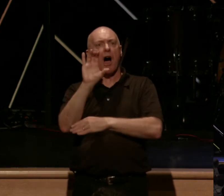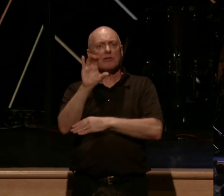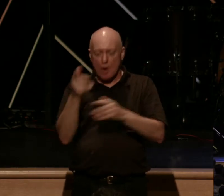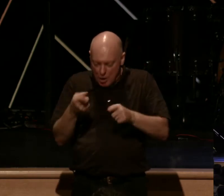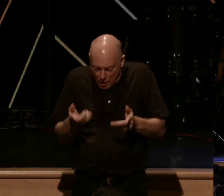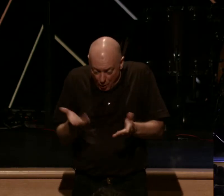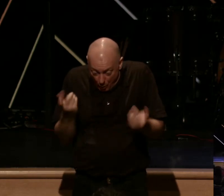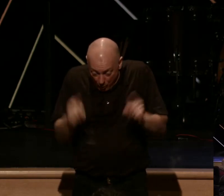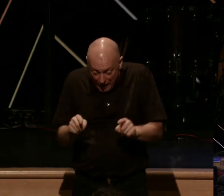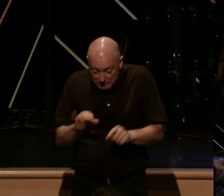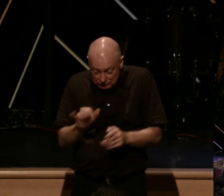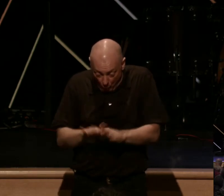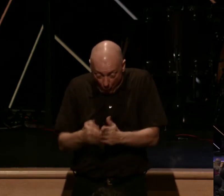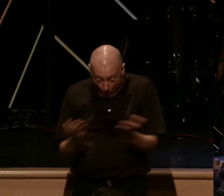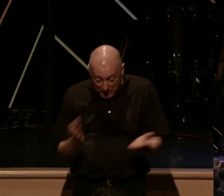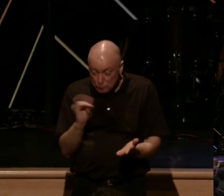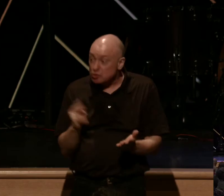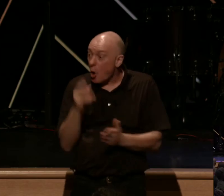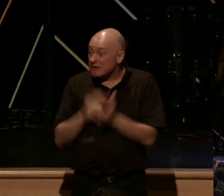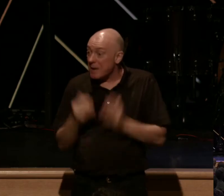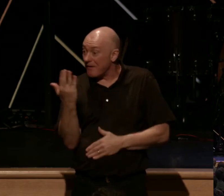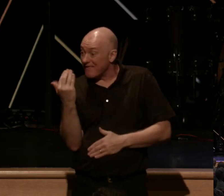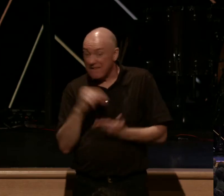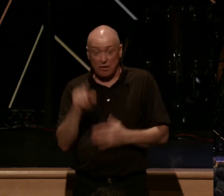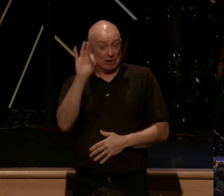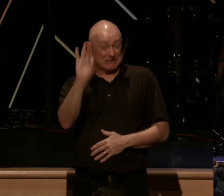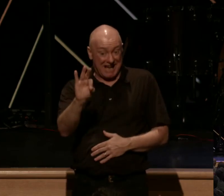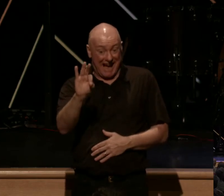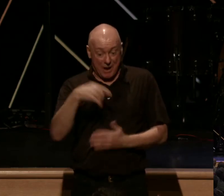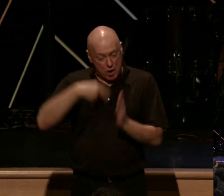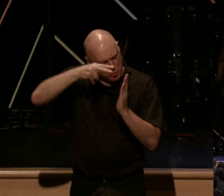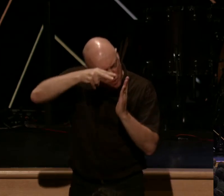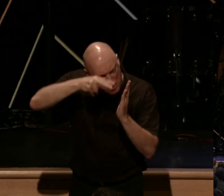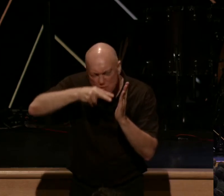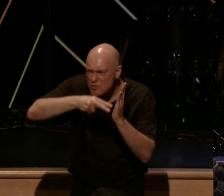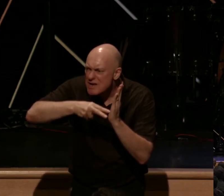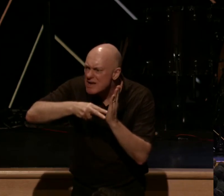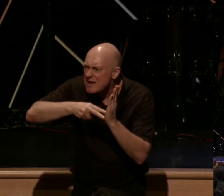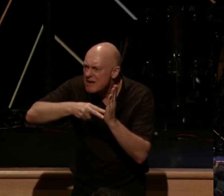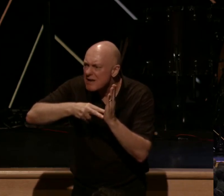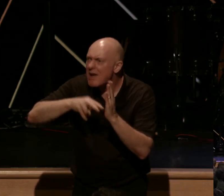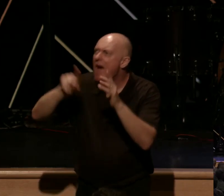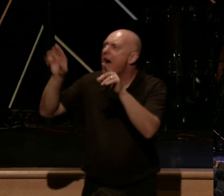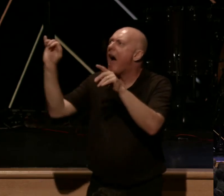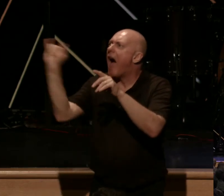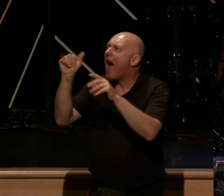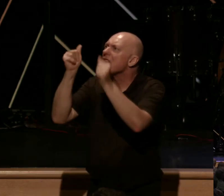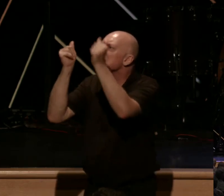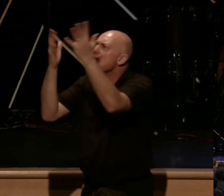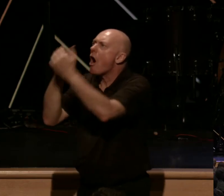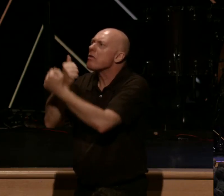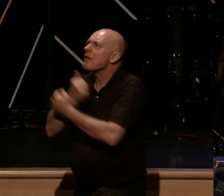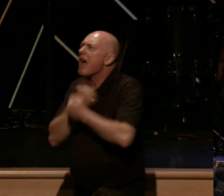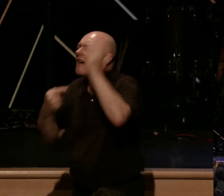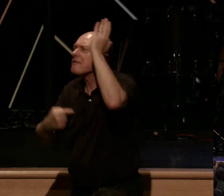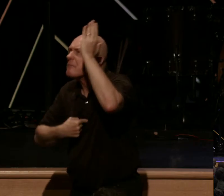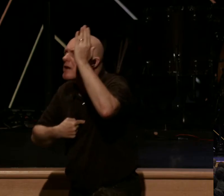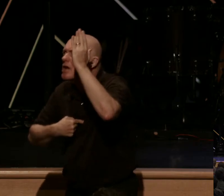open up to John chapter 15 verse 9 and read these words, as the Father has loved me so have